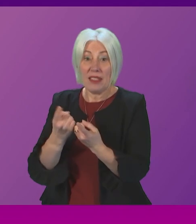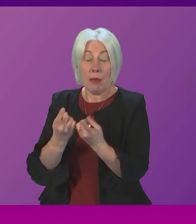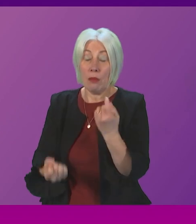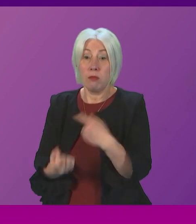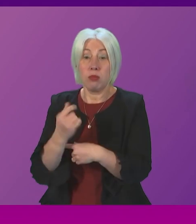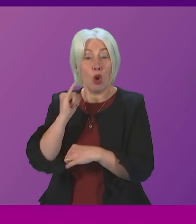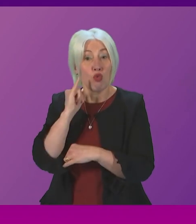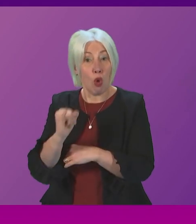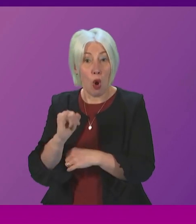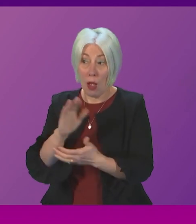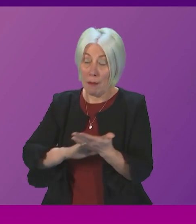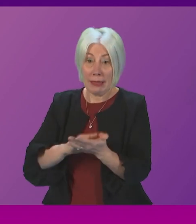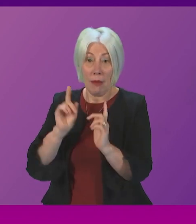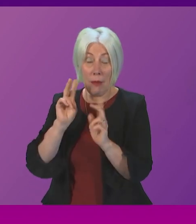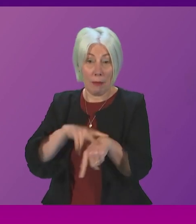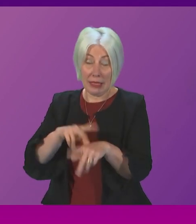be held